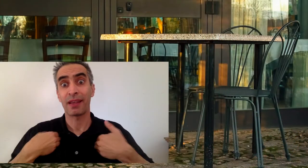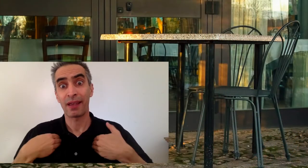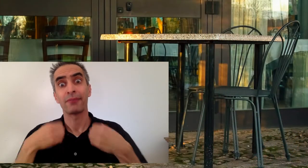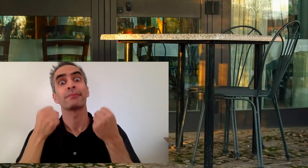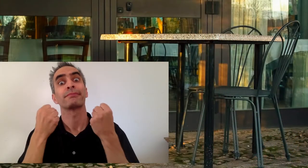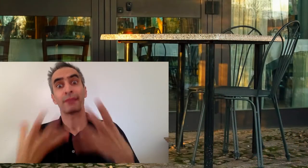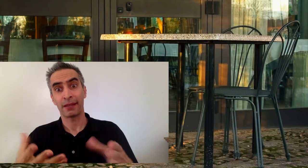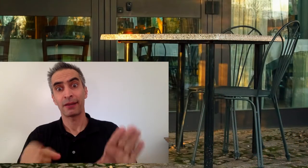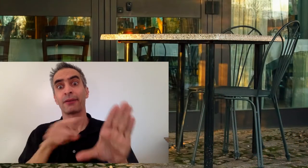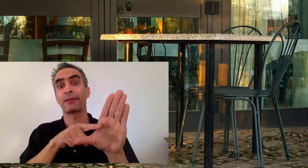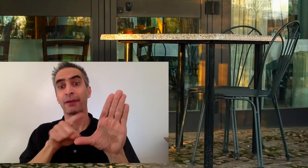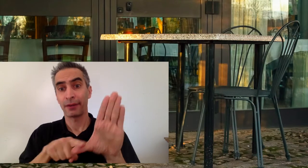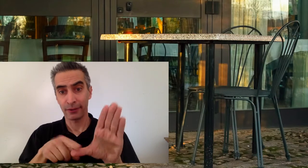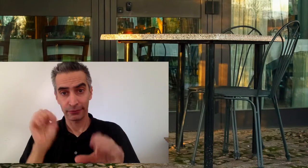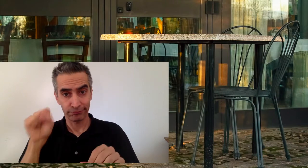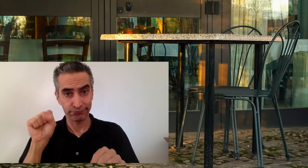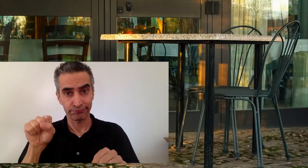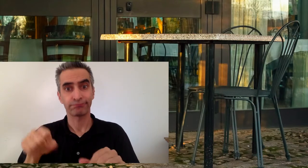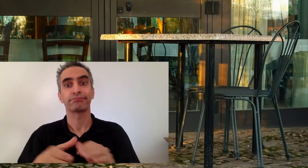Tables must have many right angles.